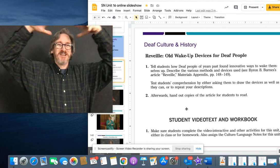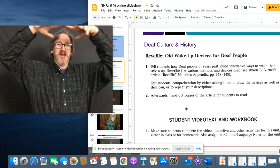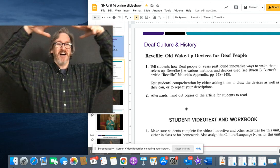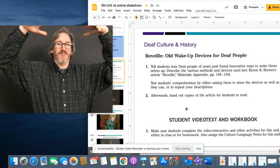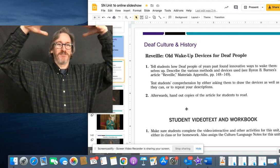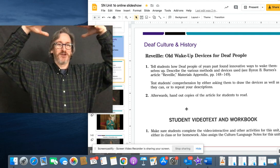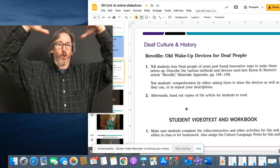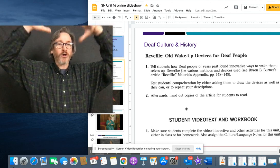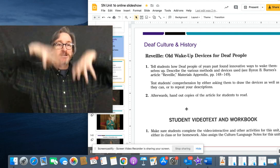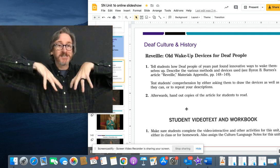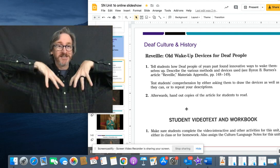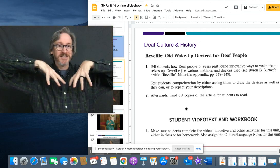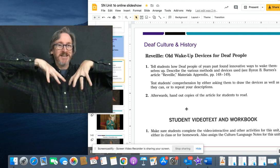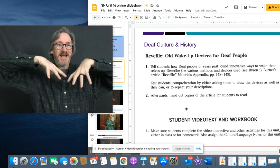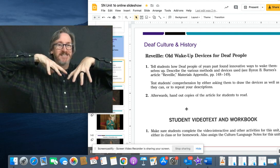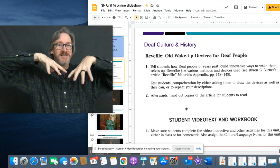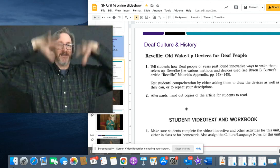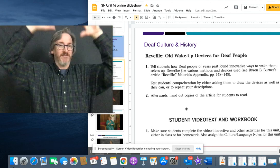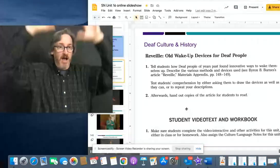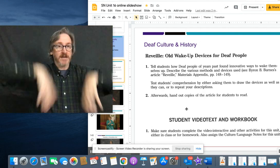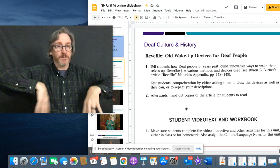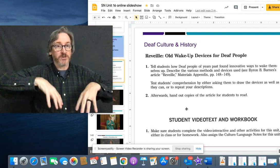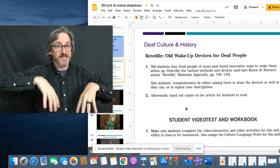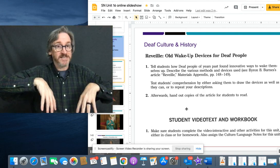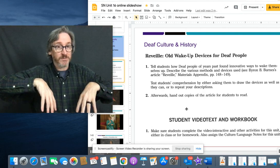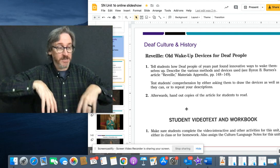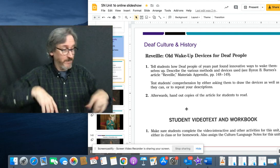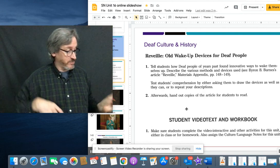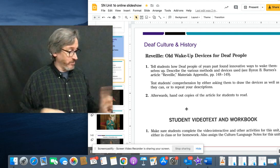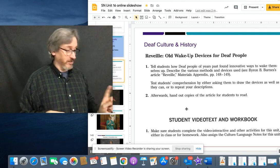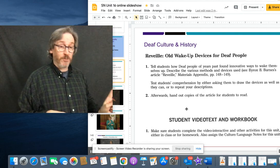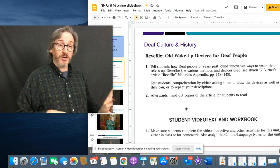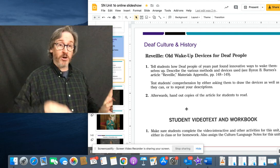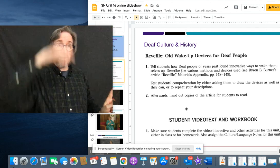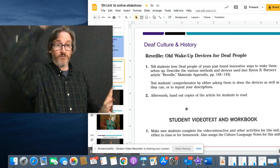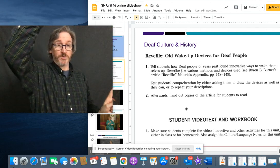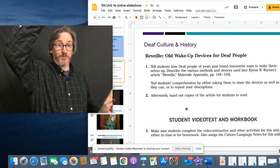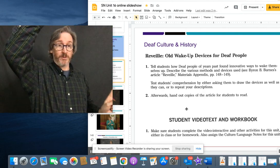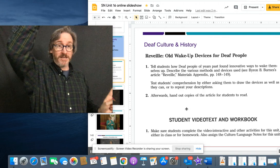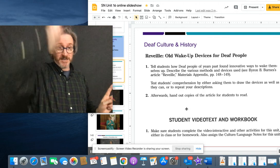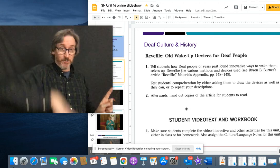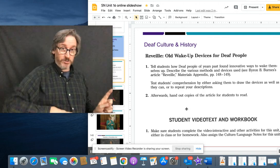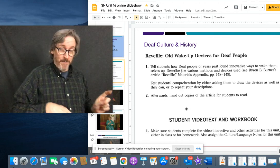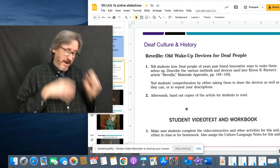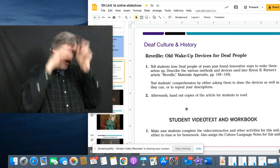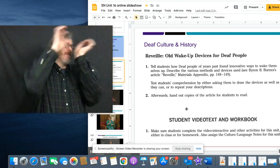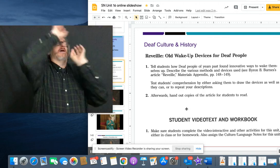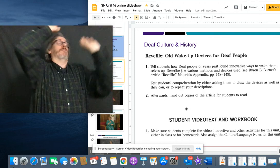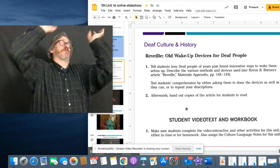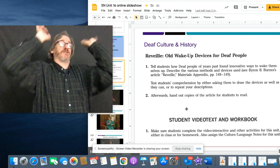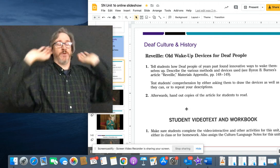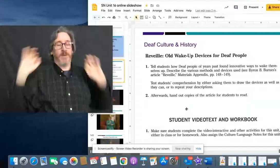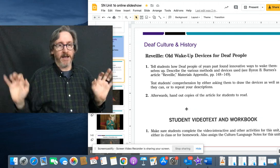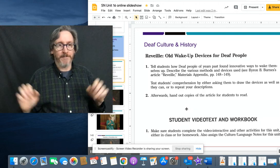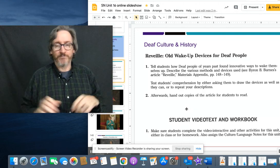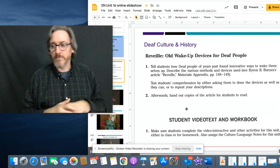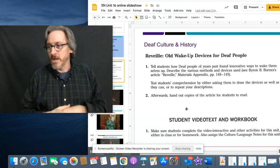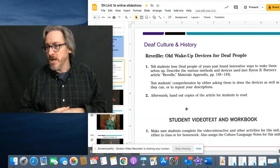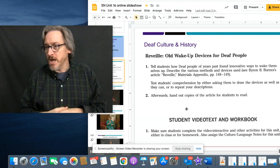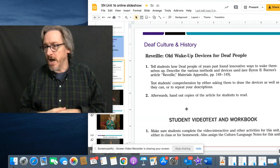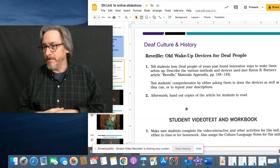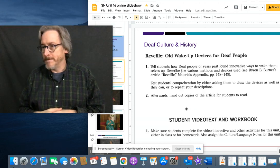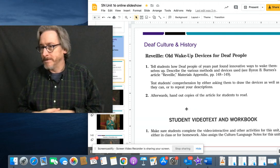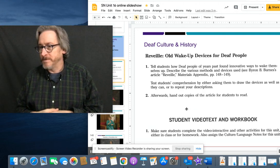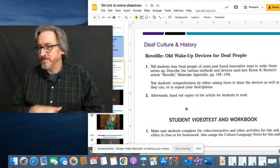of corks and stuff onto the person as they were sleeping. So the alarm would go off which would release it and it would drop on it and the person would wake up.